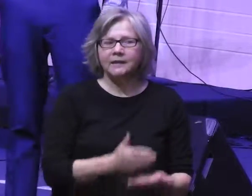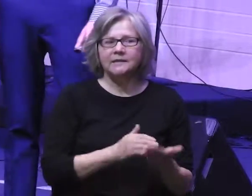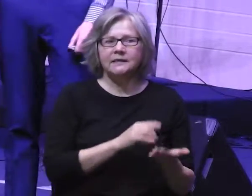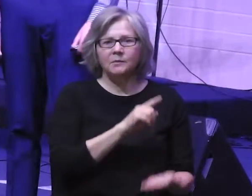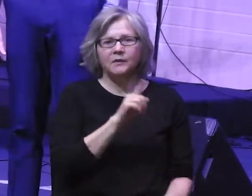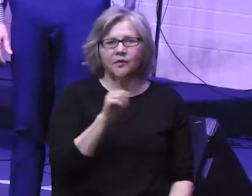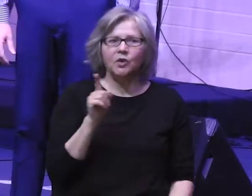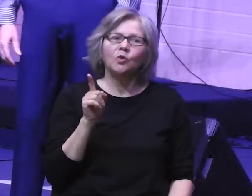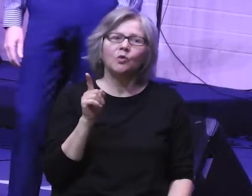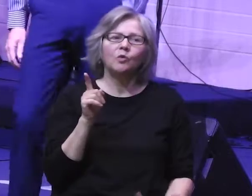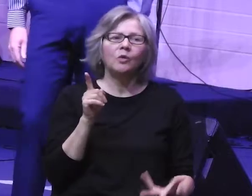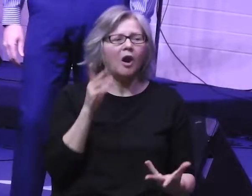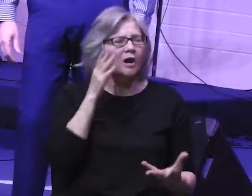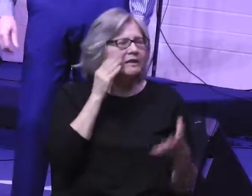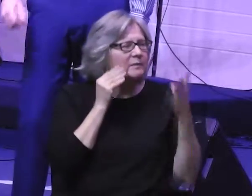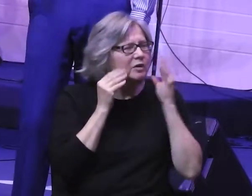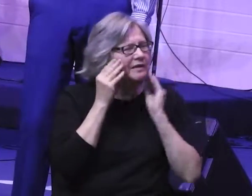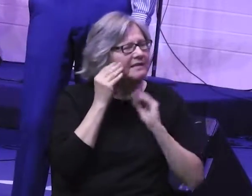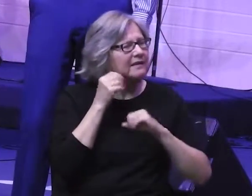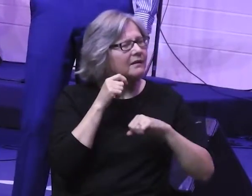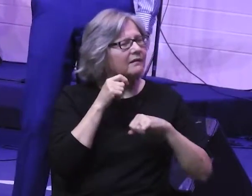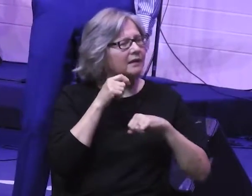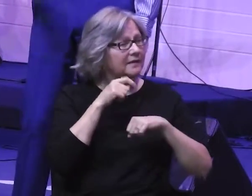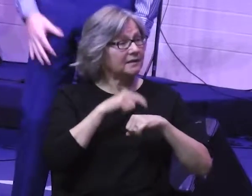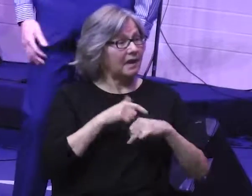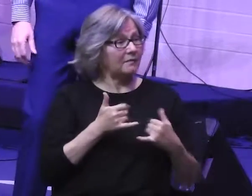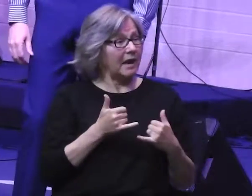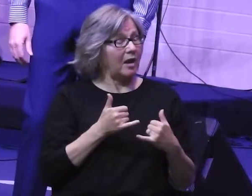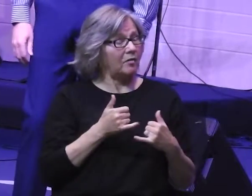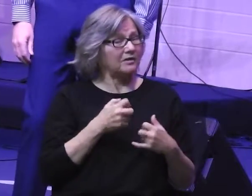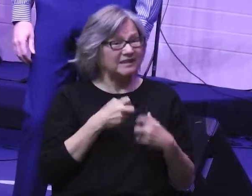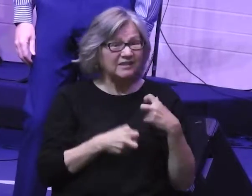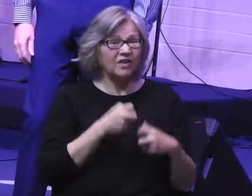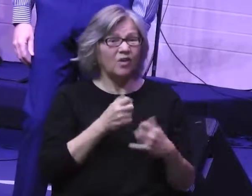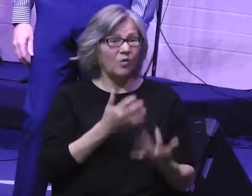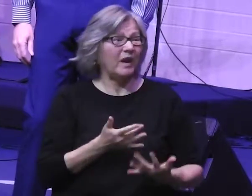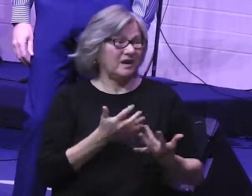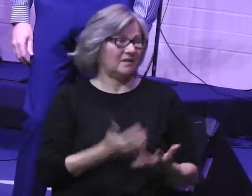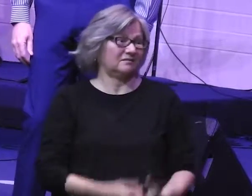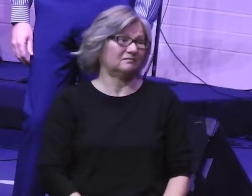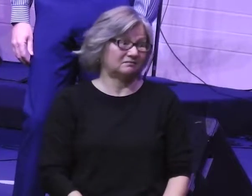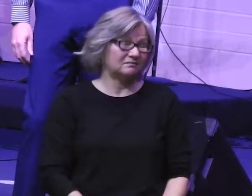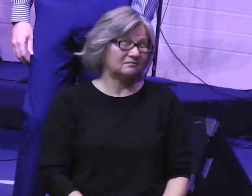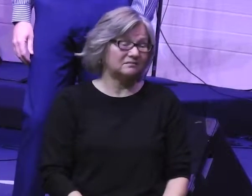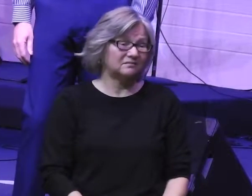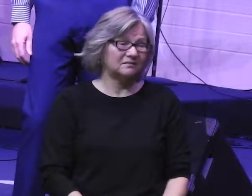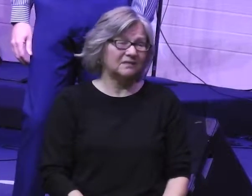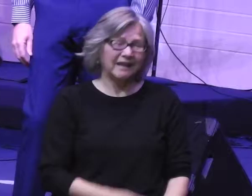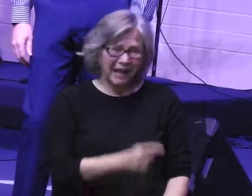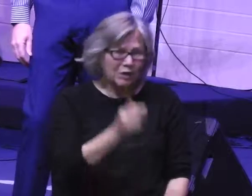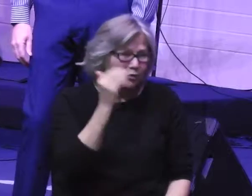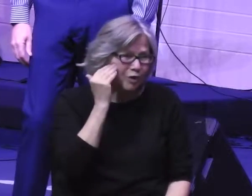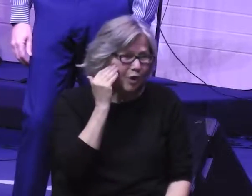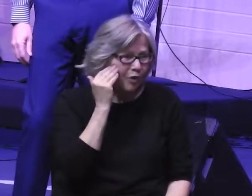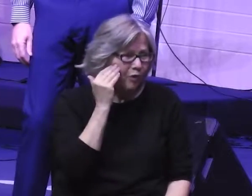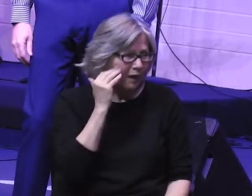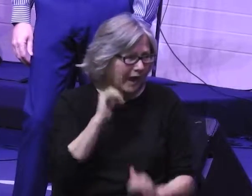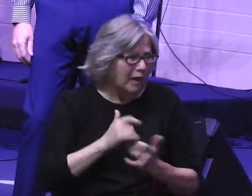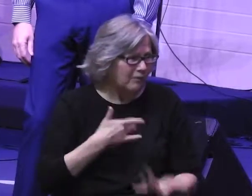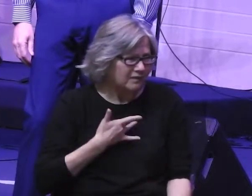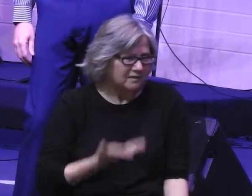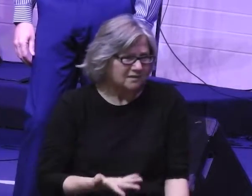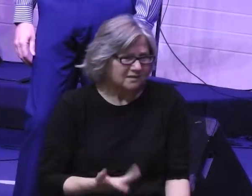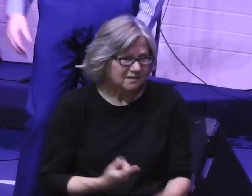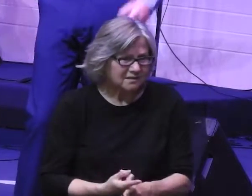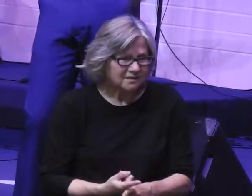some of you are in a time of difficult waiting right now. You know what this is